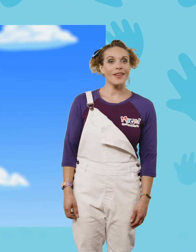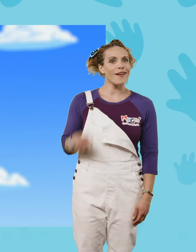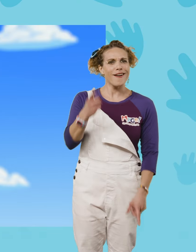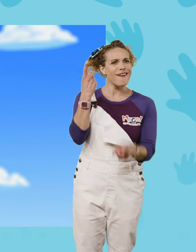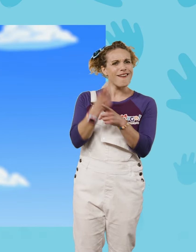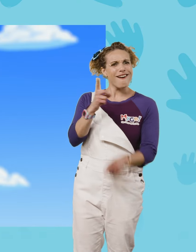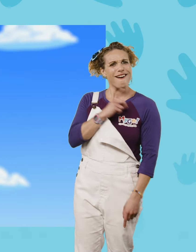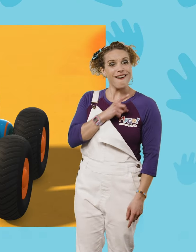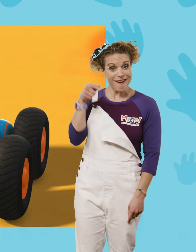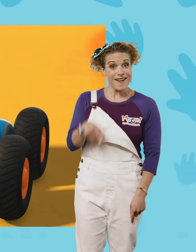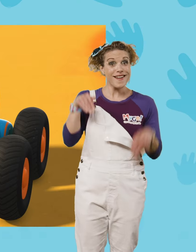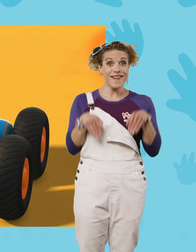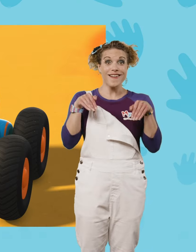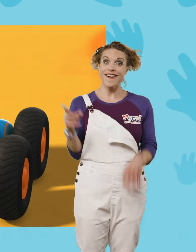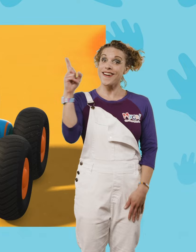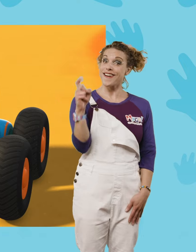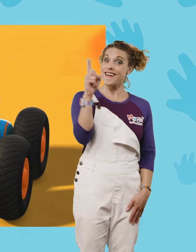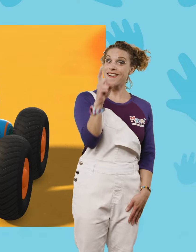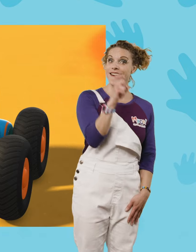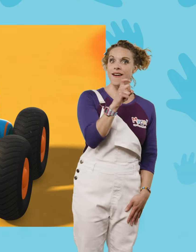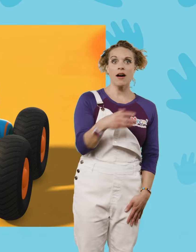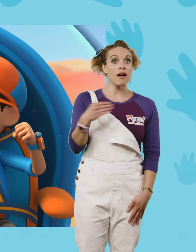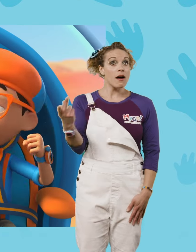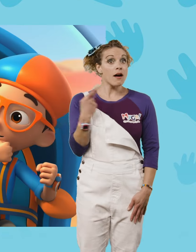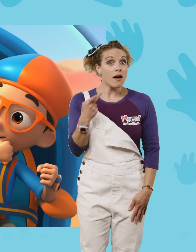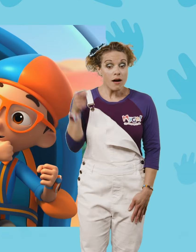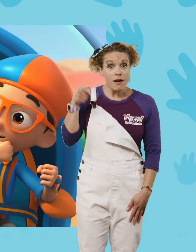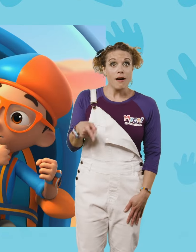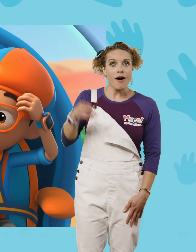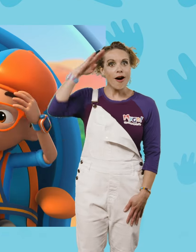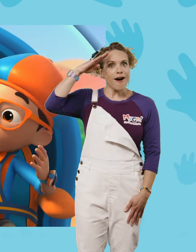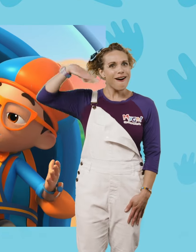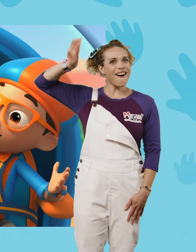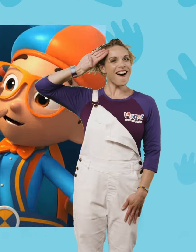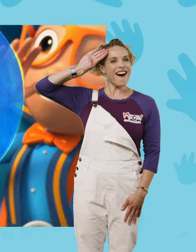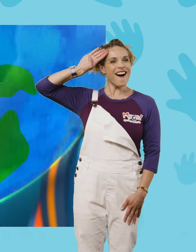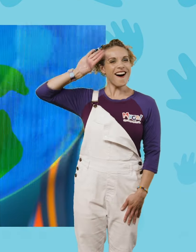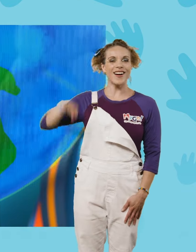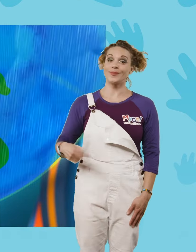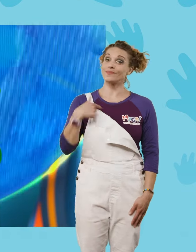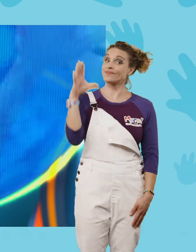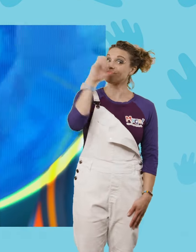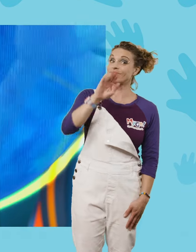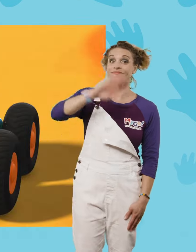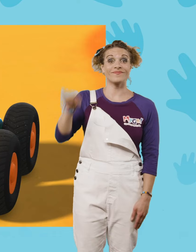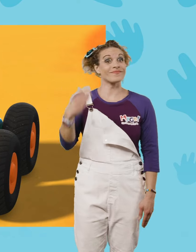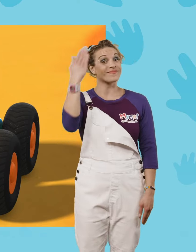You're right, Deebo. This is a kangaroo crossing. And we are in Australia. So, I guess